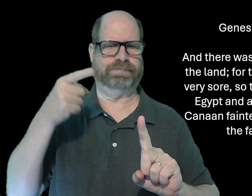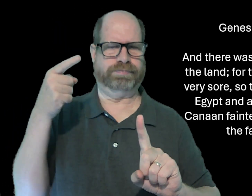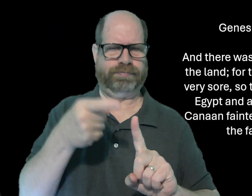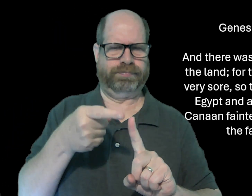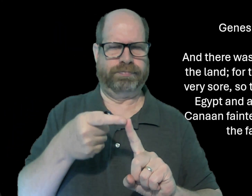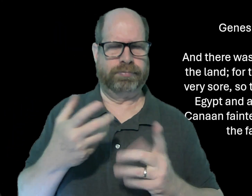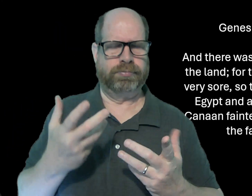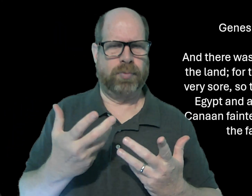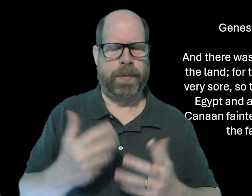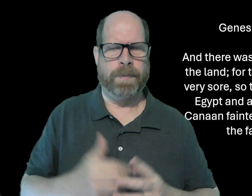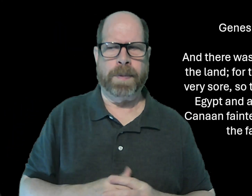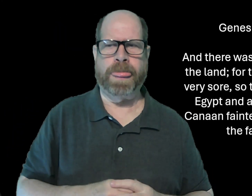What's my point here?